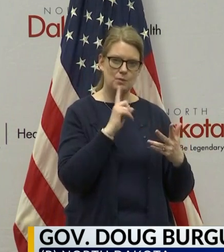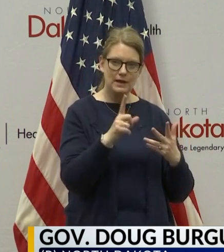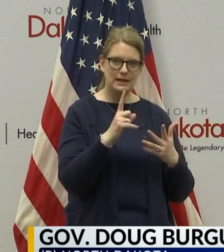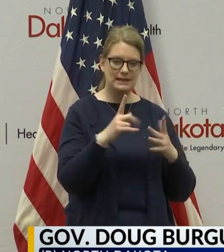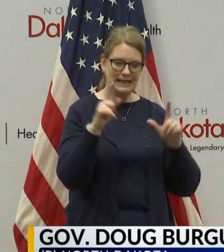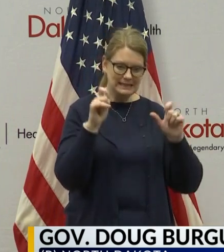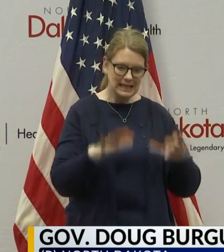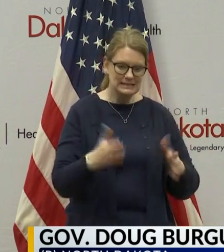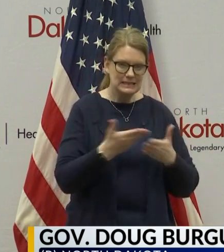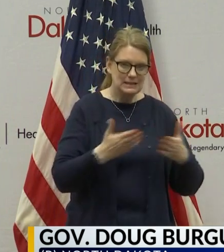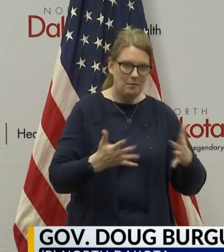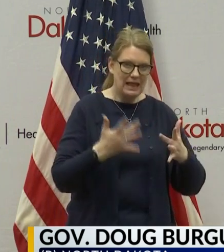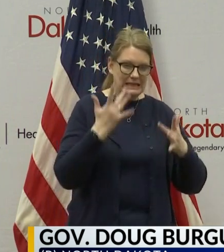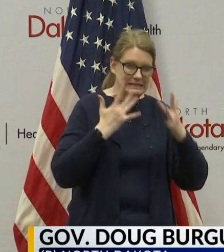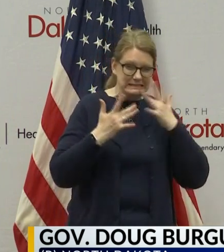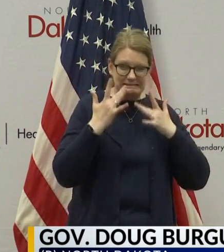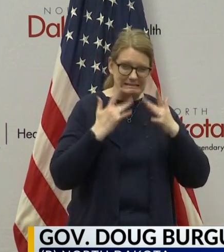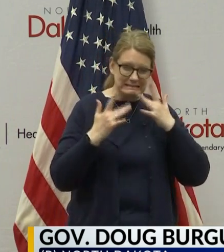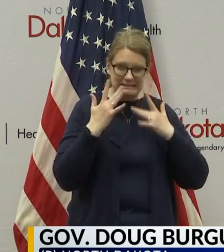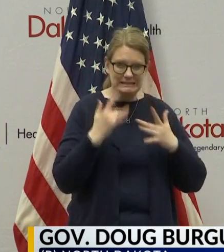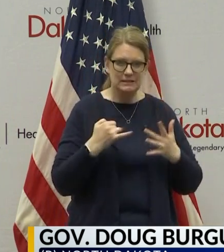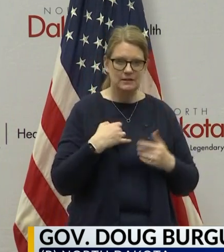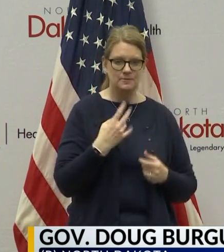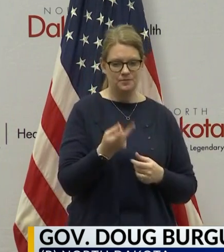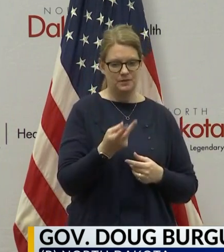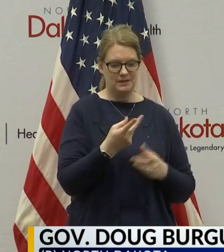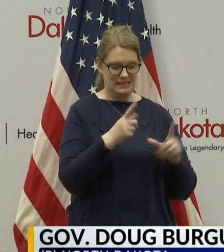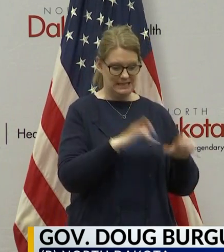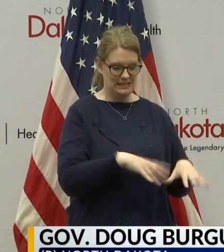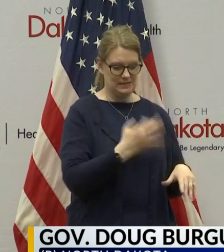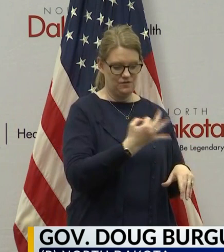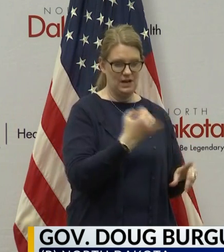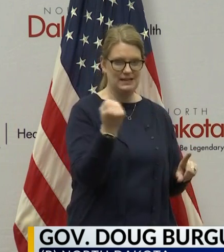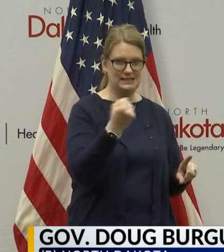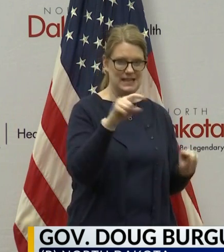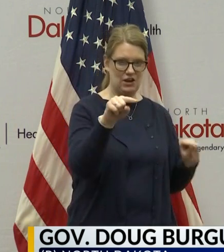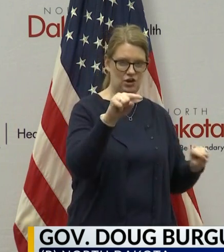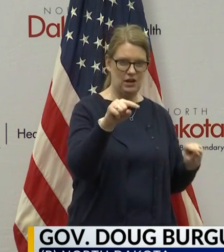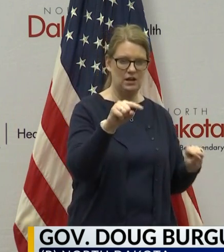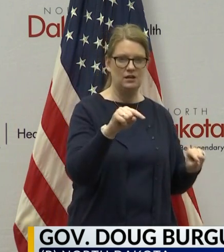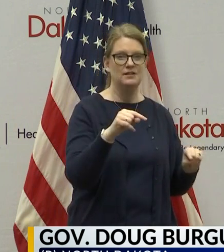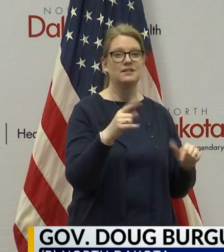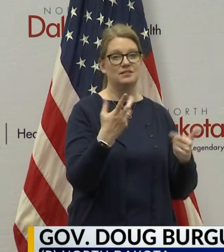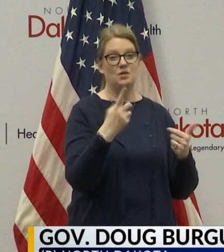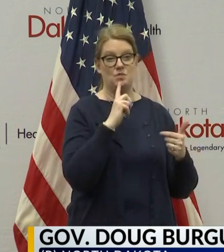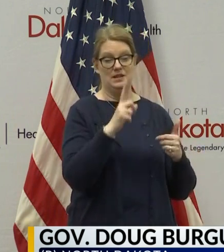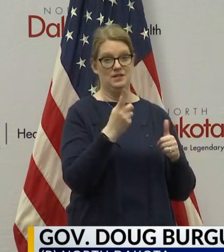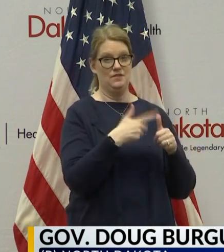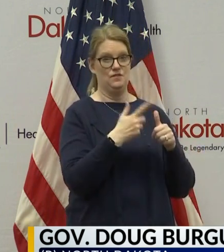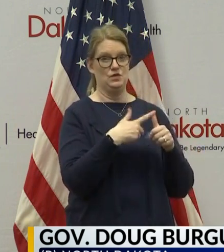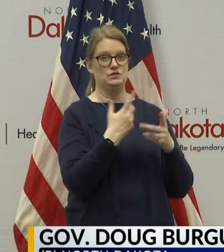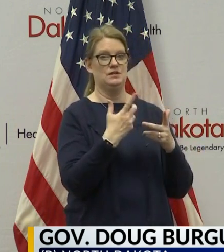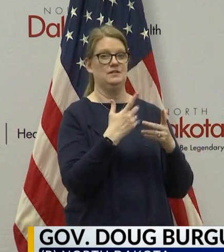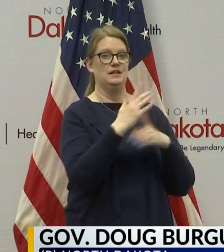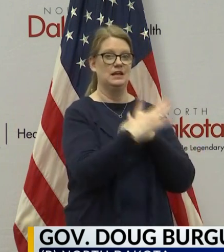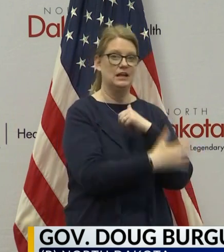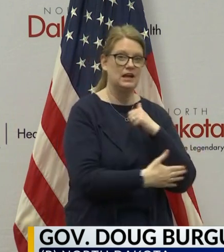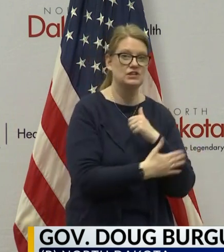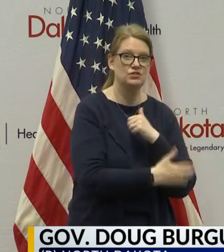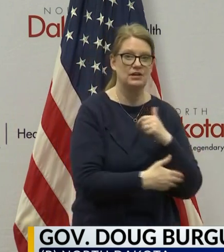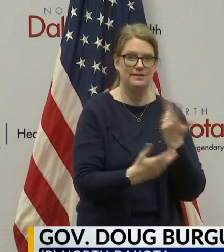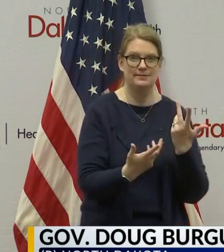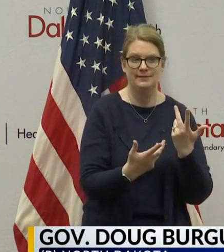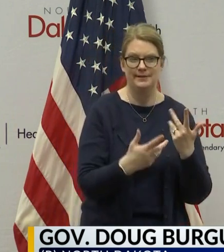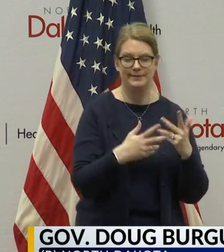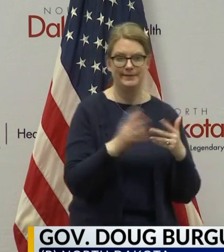a shortage of testing supplies in the country, the two tests on Friday and Saturday are among the first in the country going into an area that had like,